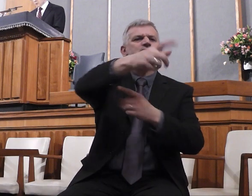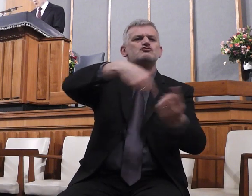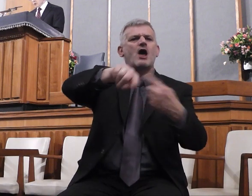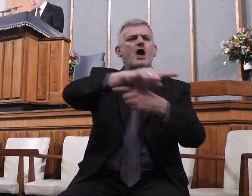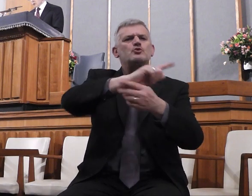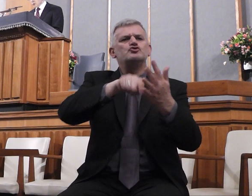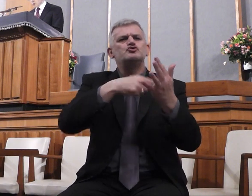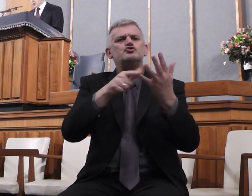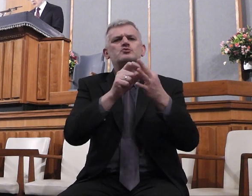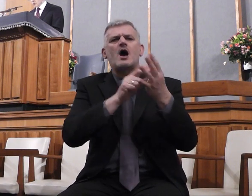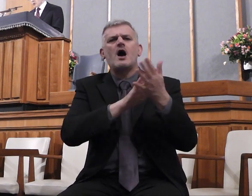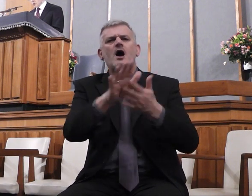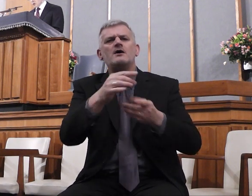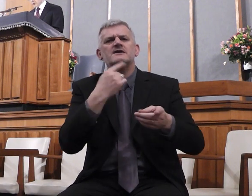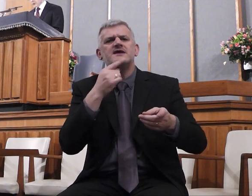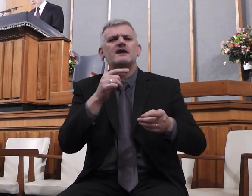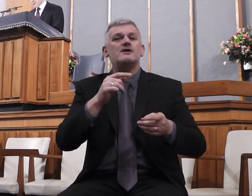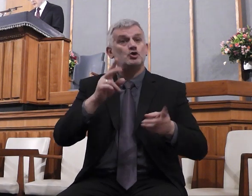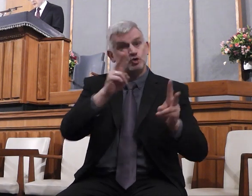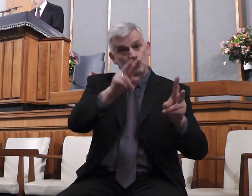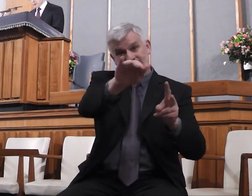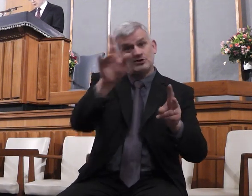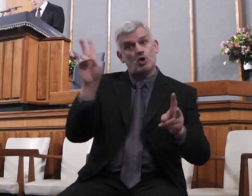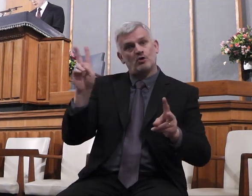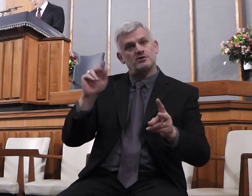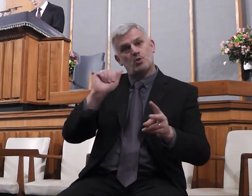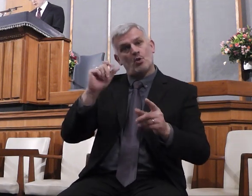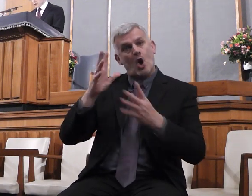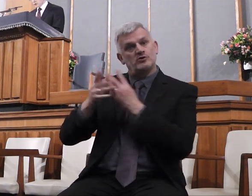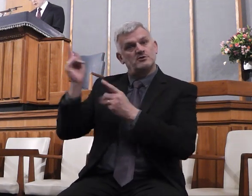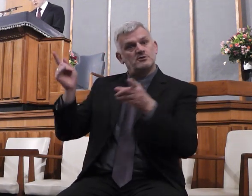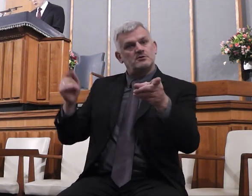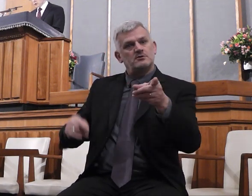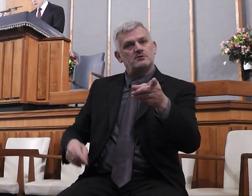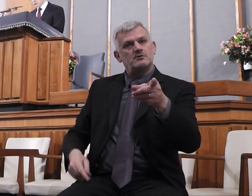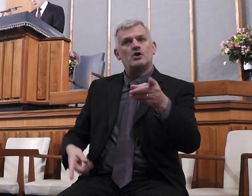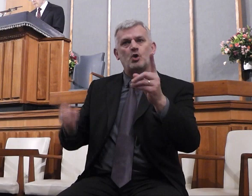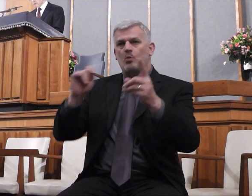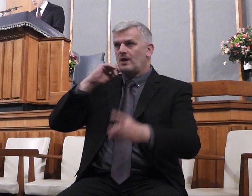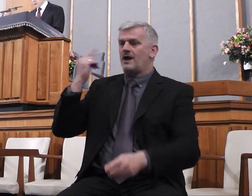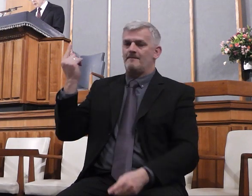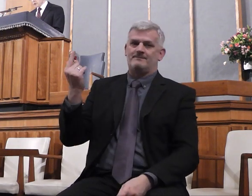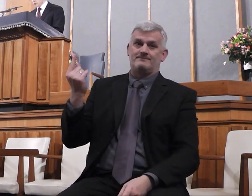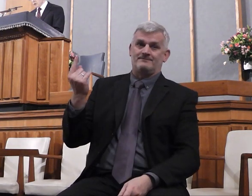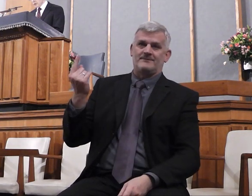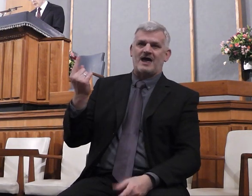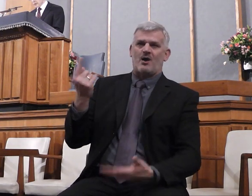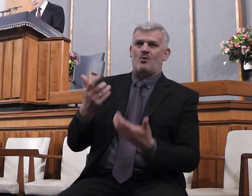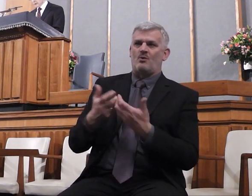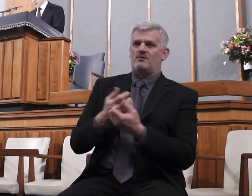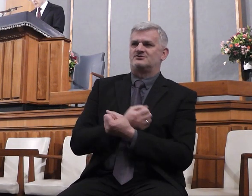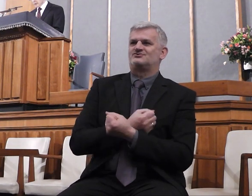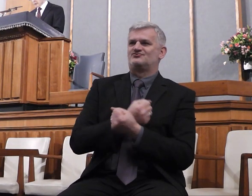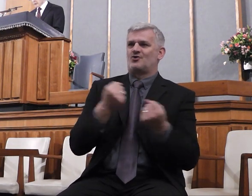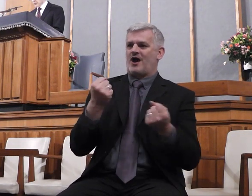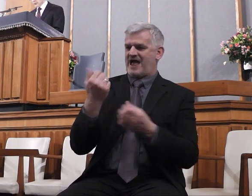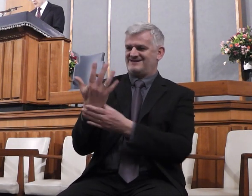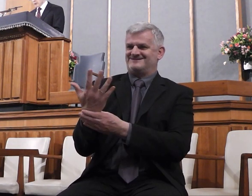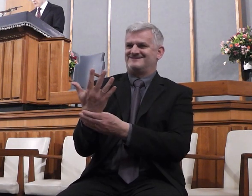Behold, your God. Behold, the Lord God will come with strong hand, and his arm